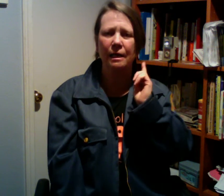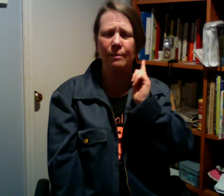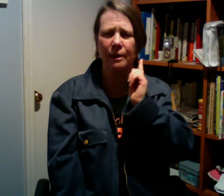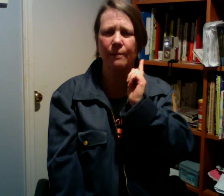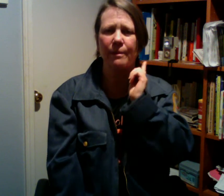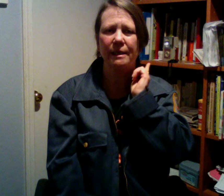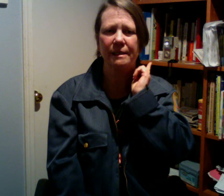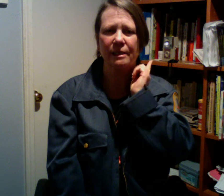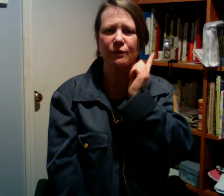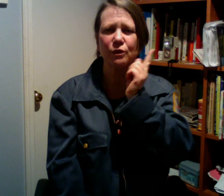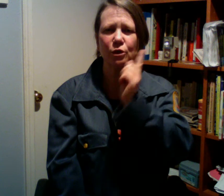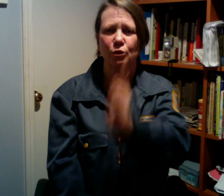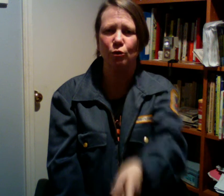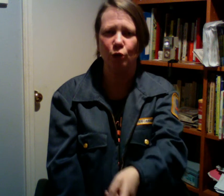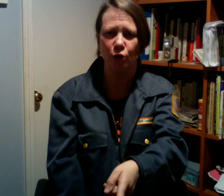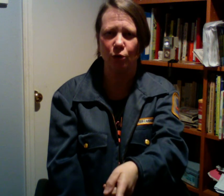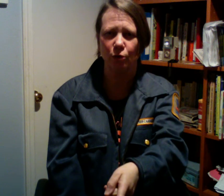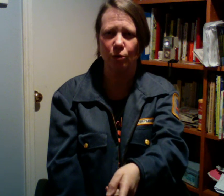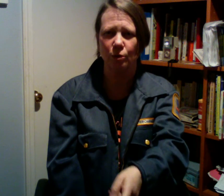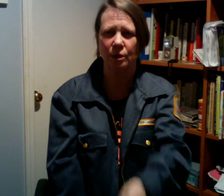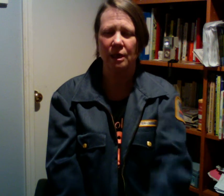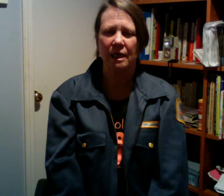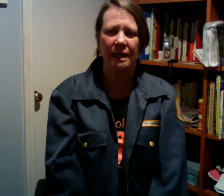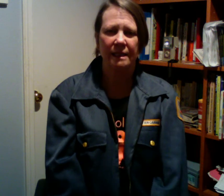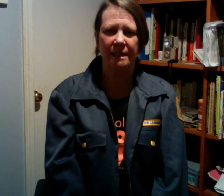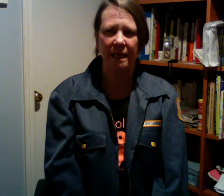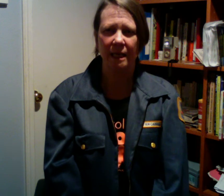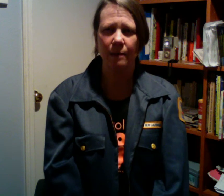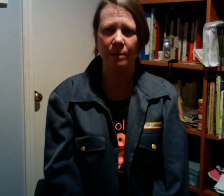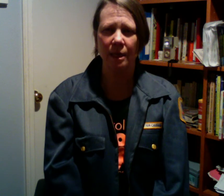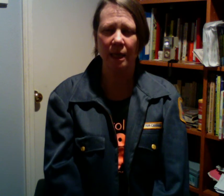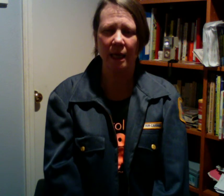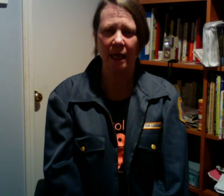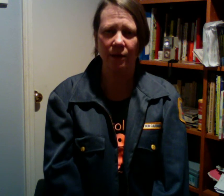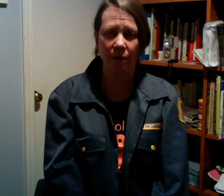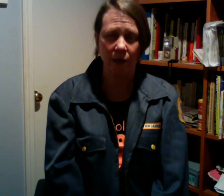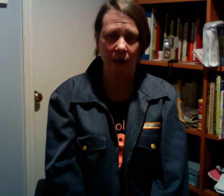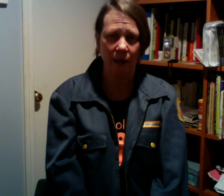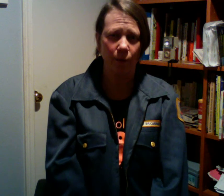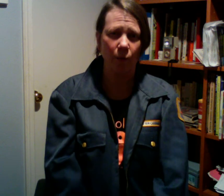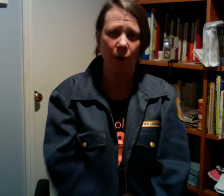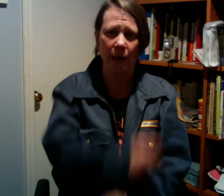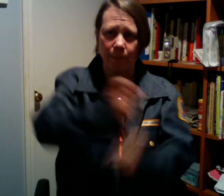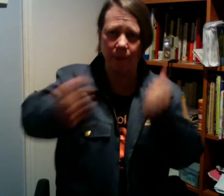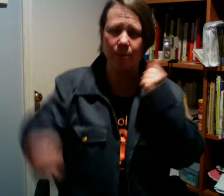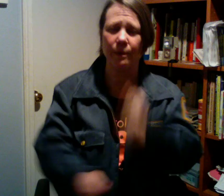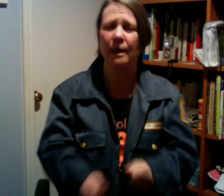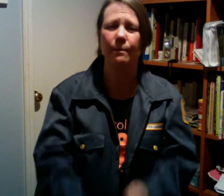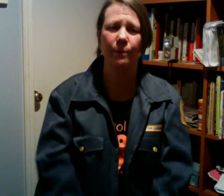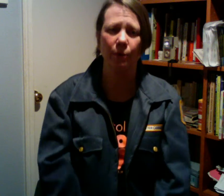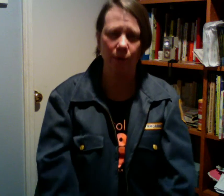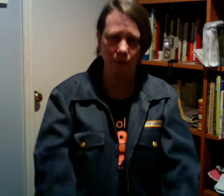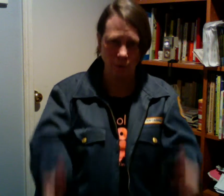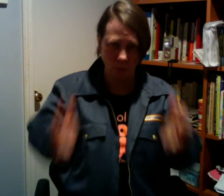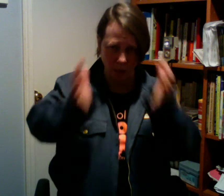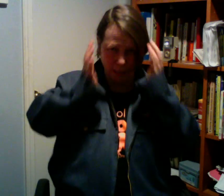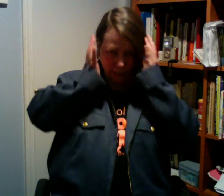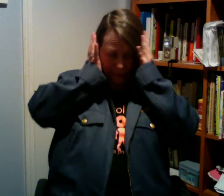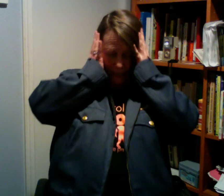mail myself to you. Take me out of that wrapping paper. Wash that